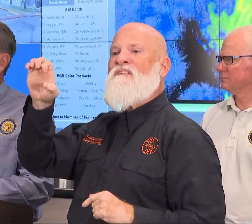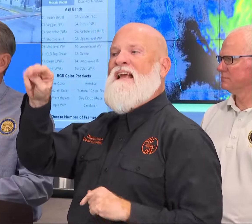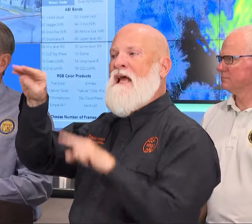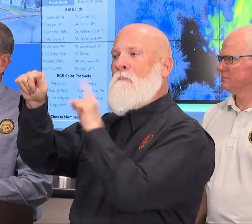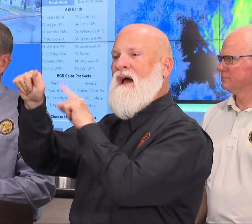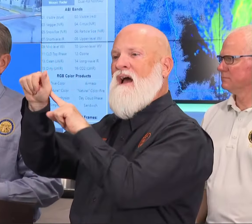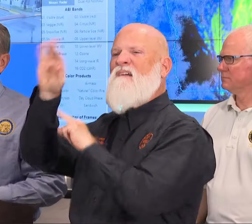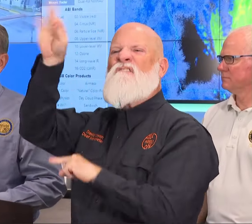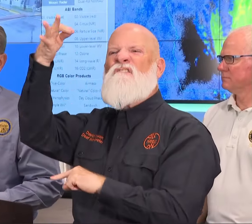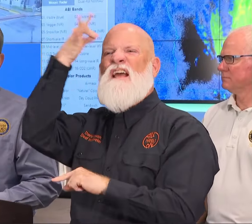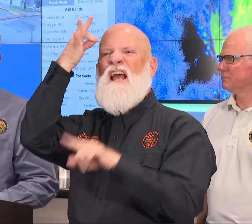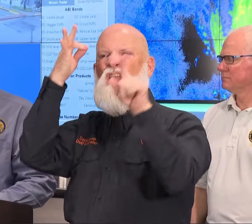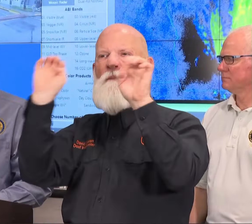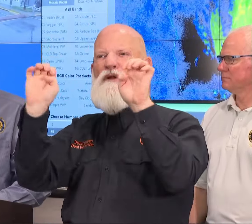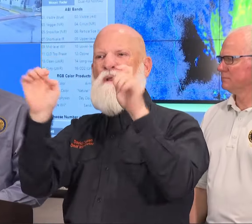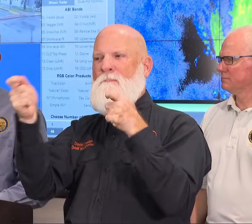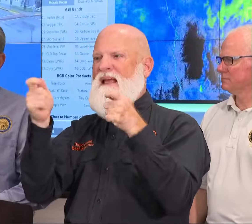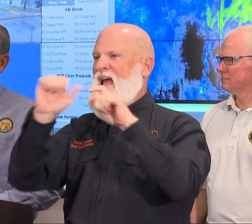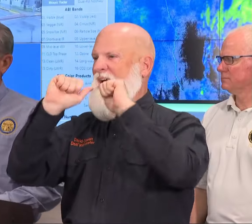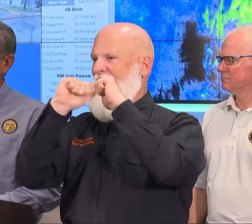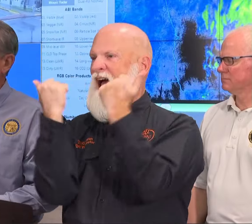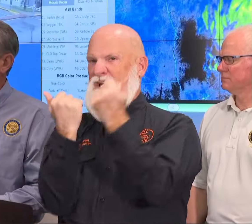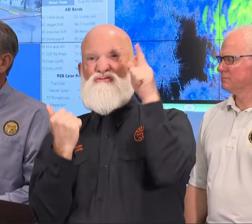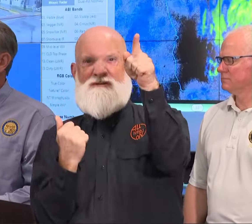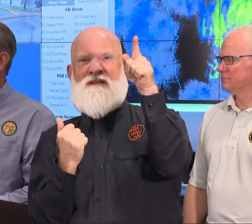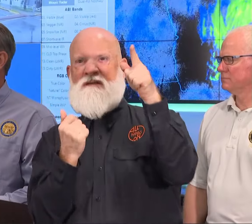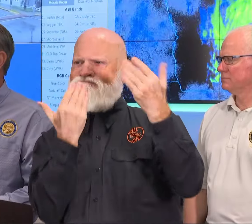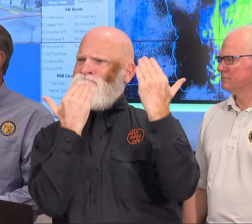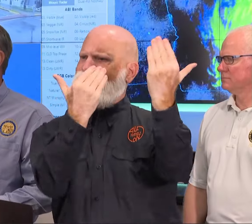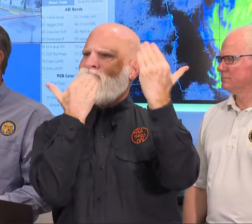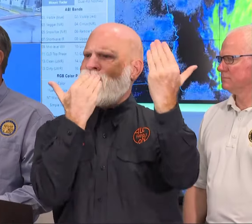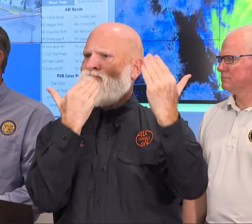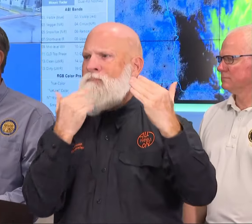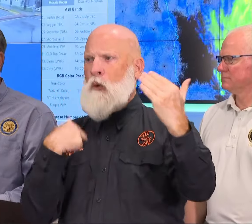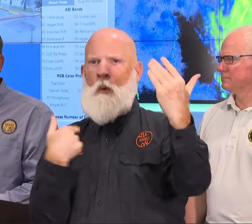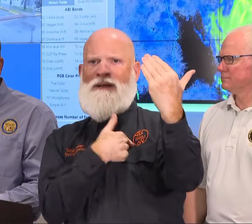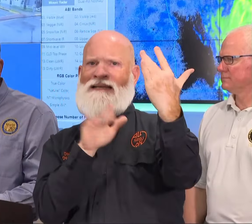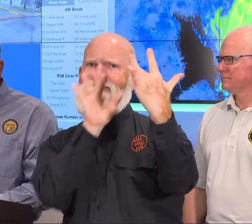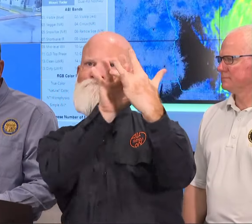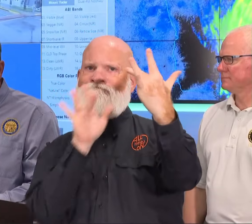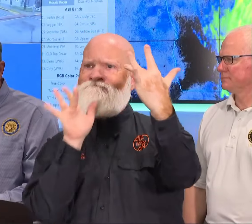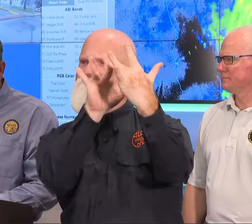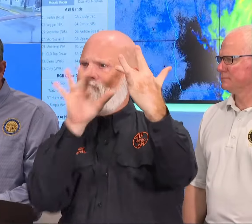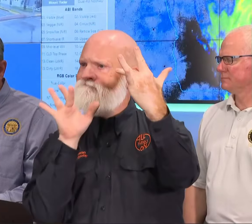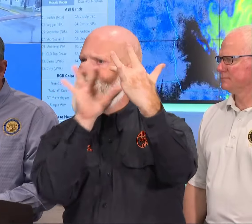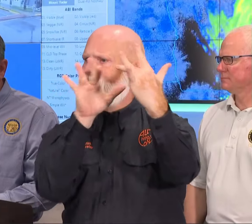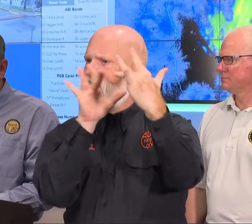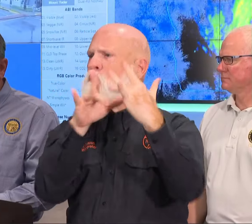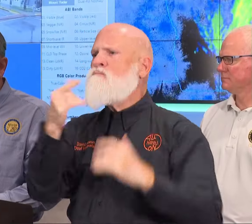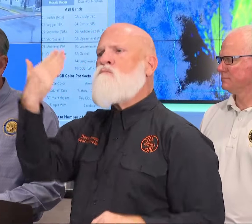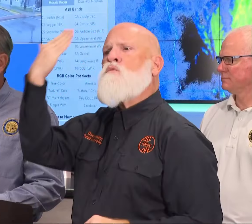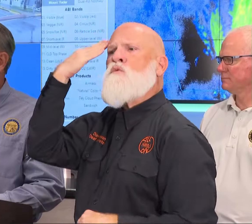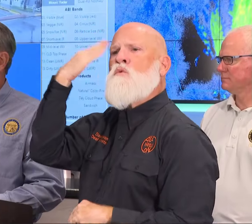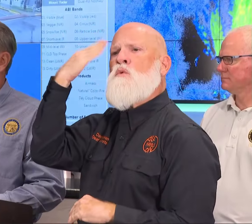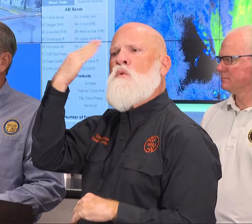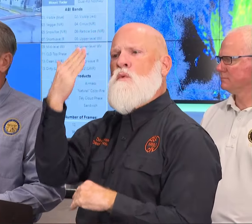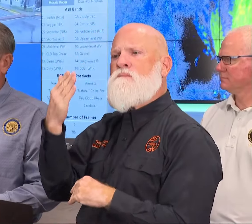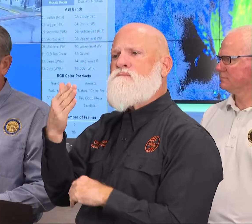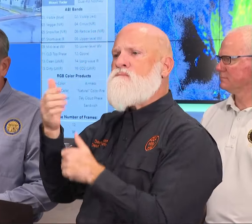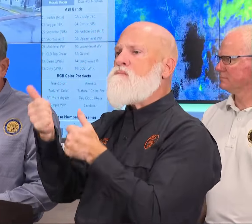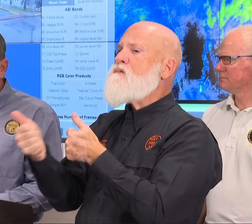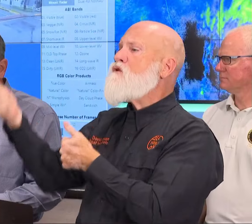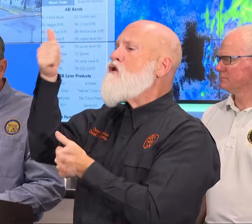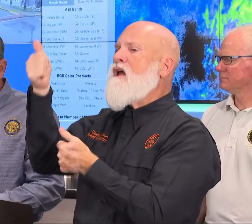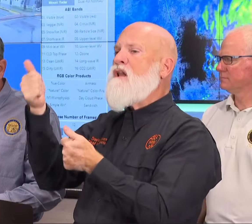Criswell but she reached out just to make sure we had the assets we need I know Director Stalins has been in touch with her folks and they're